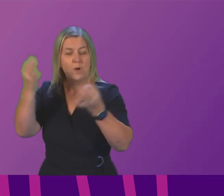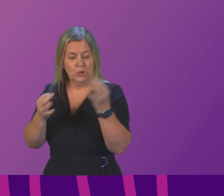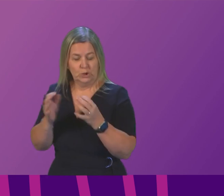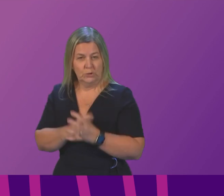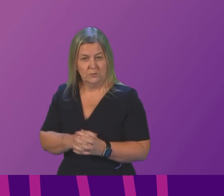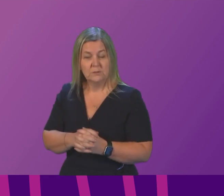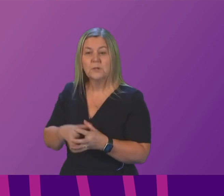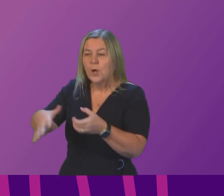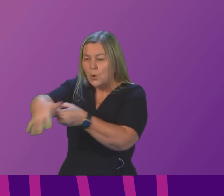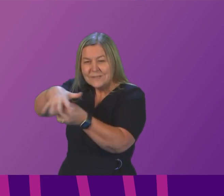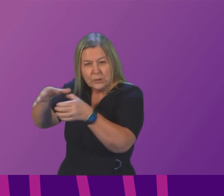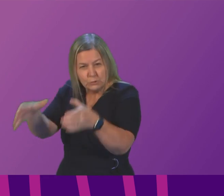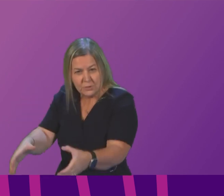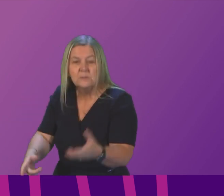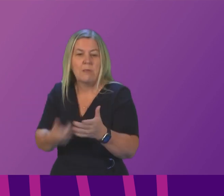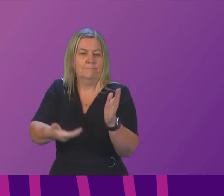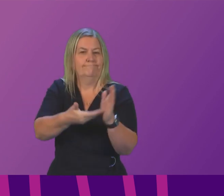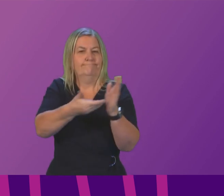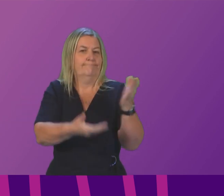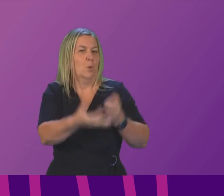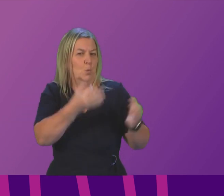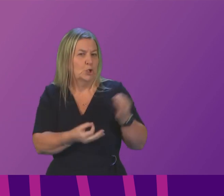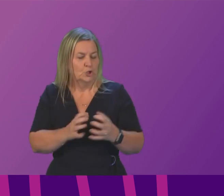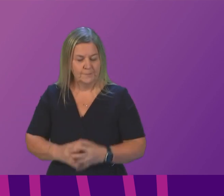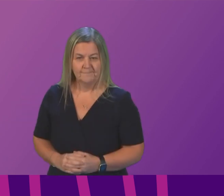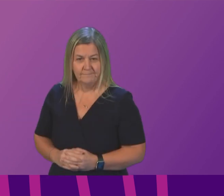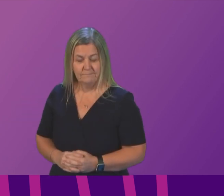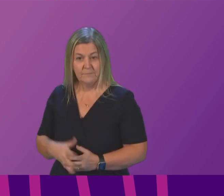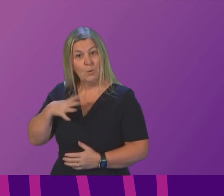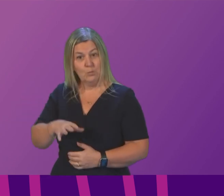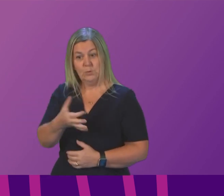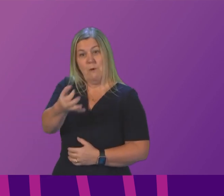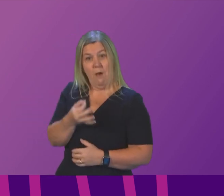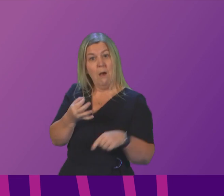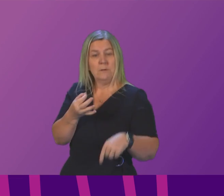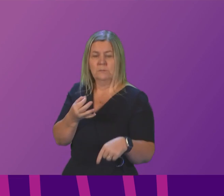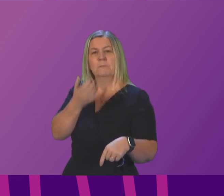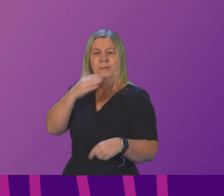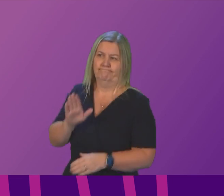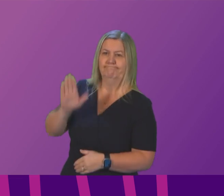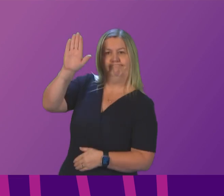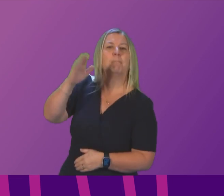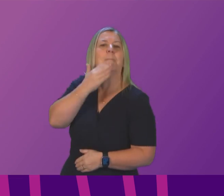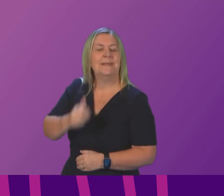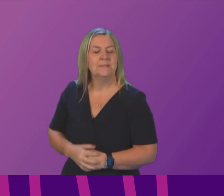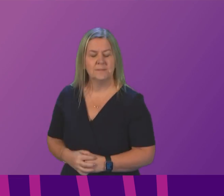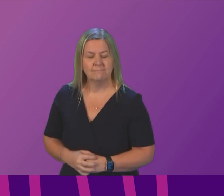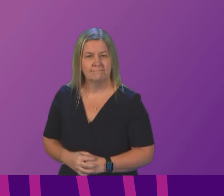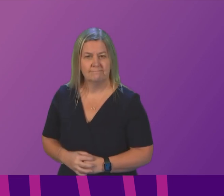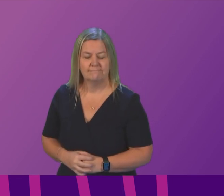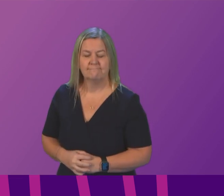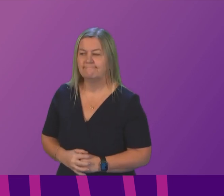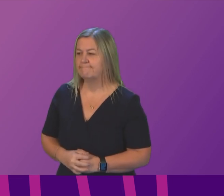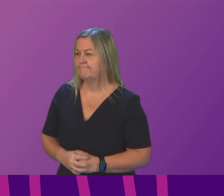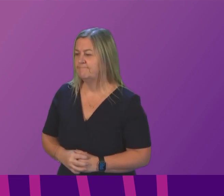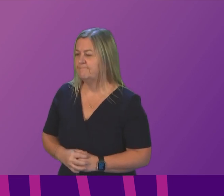constituency and general supplementaries after question two. Members wishing to ask such questions should press their request to speak buttons during